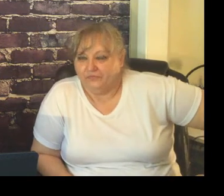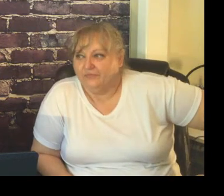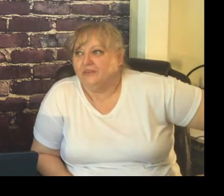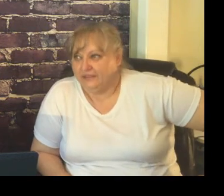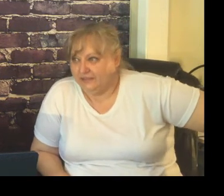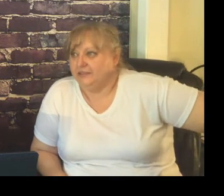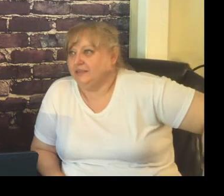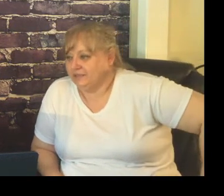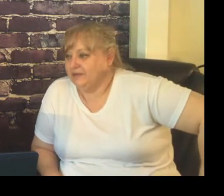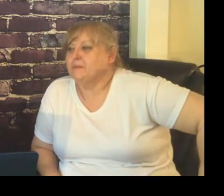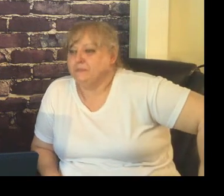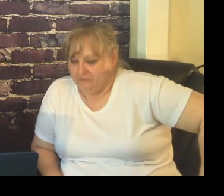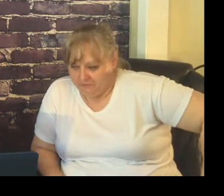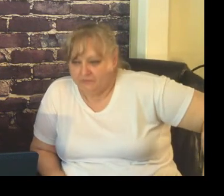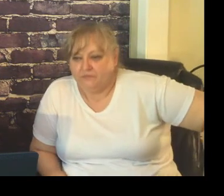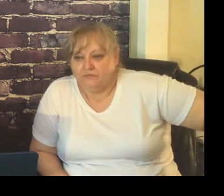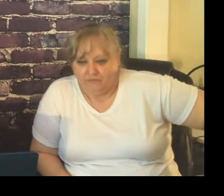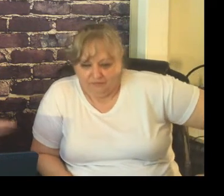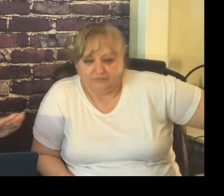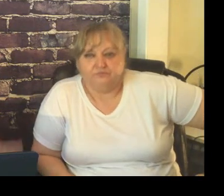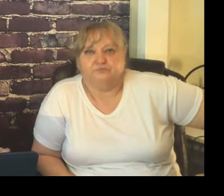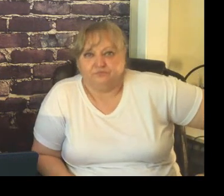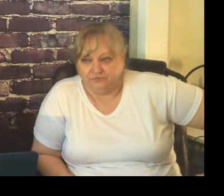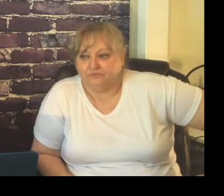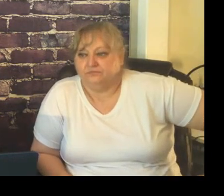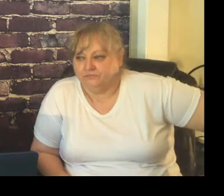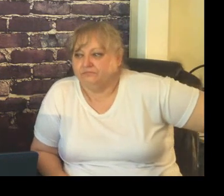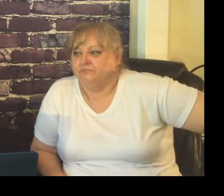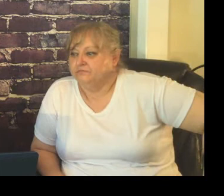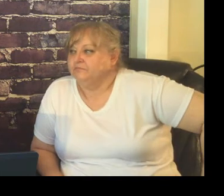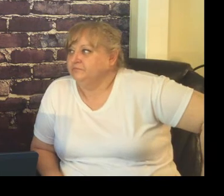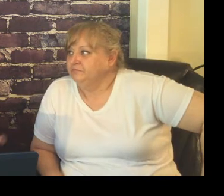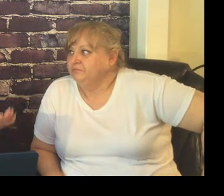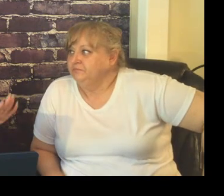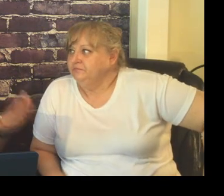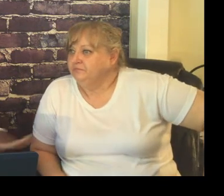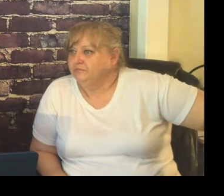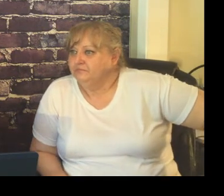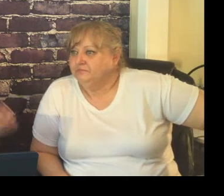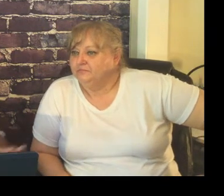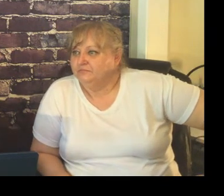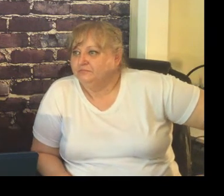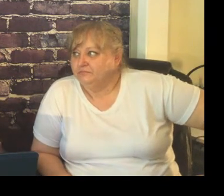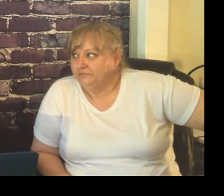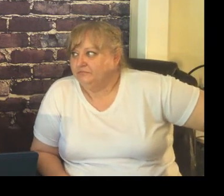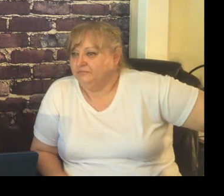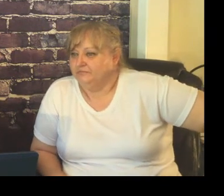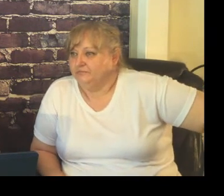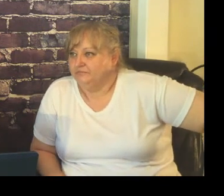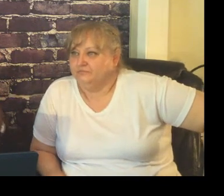on our side and stuff was handled quickly so we over communicated as